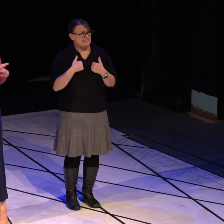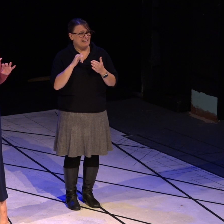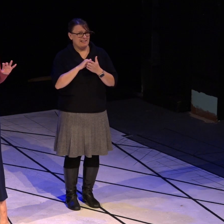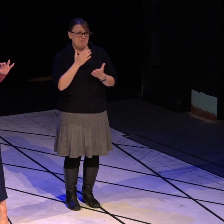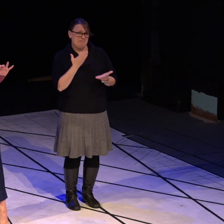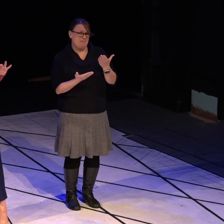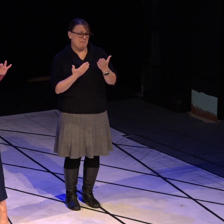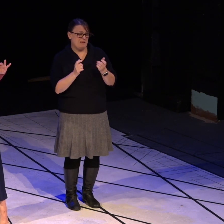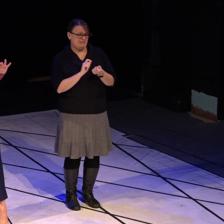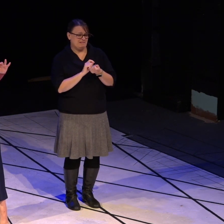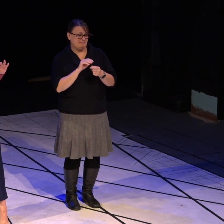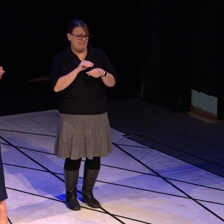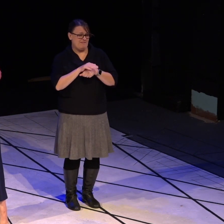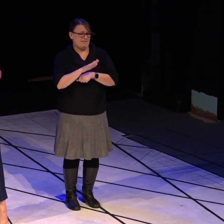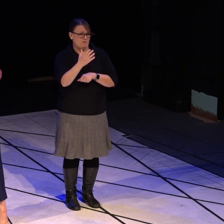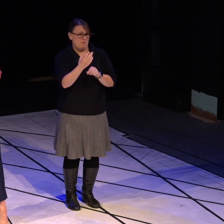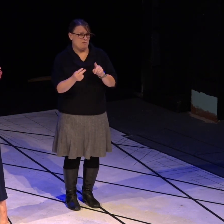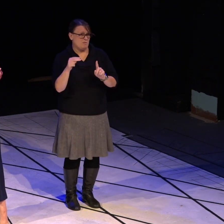may have changed a little bit.